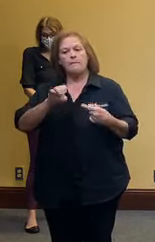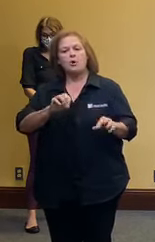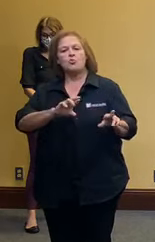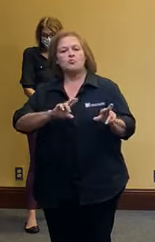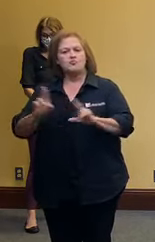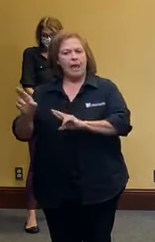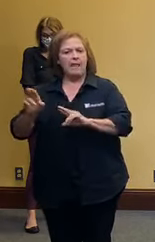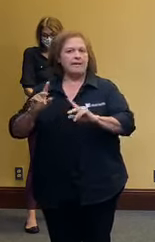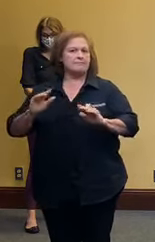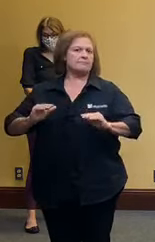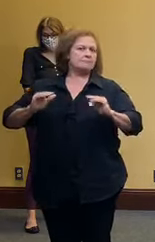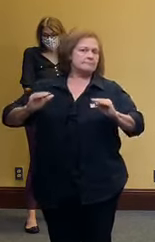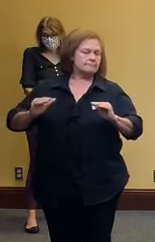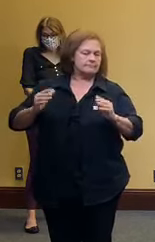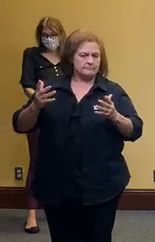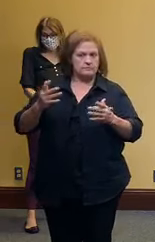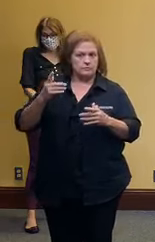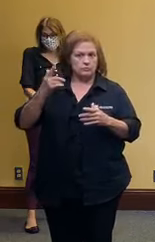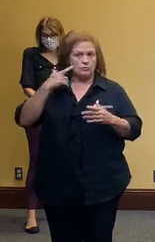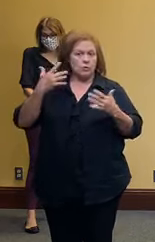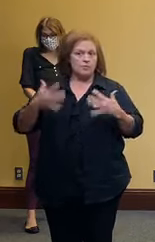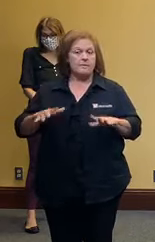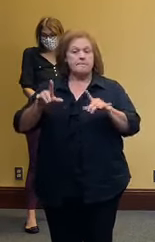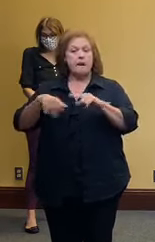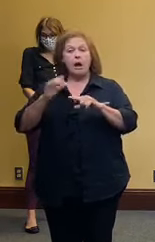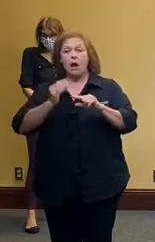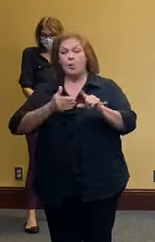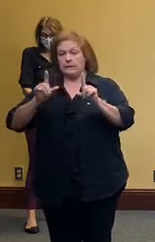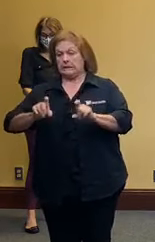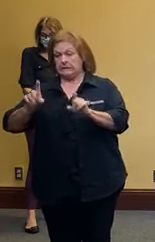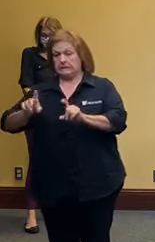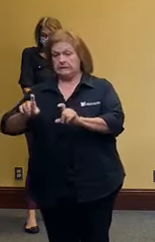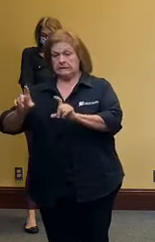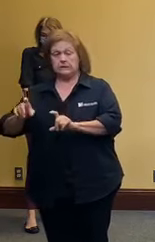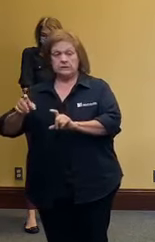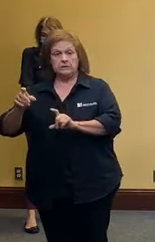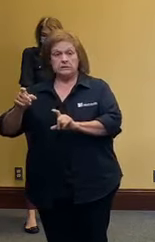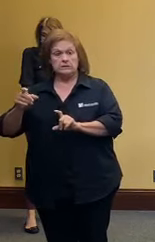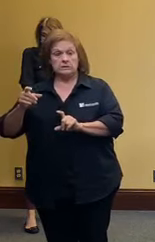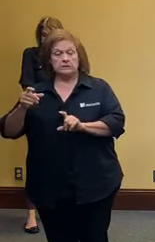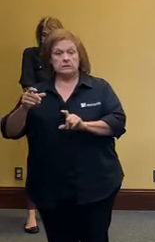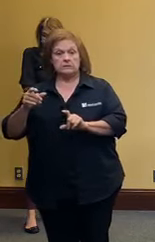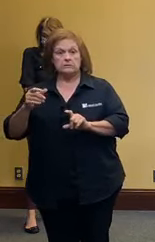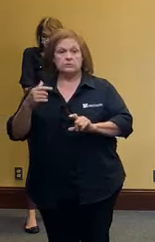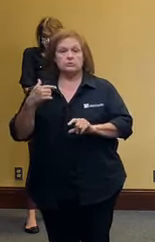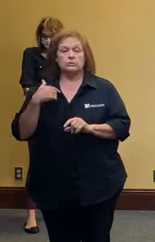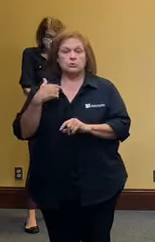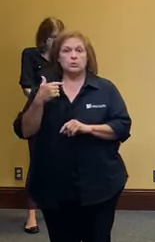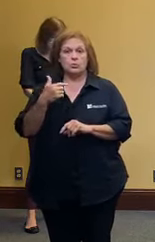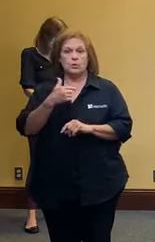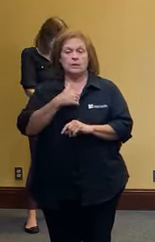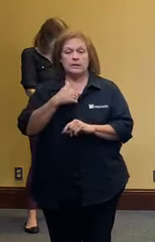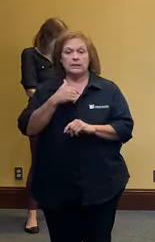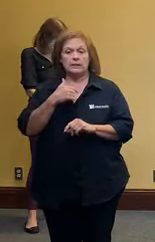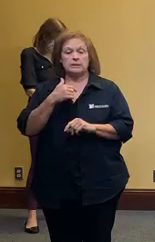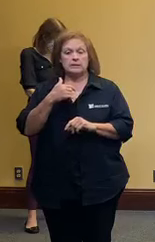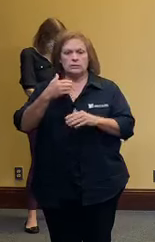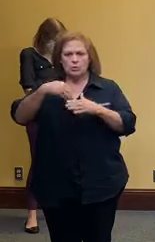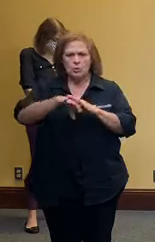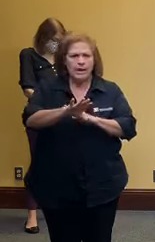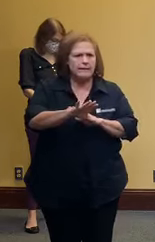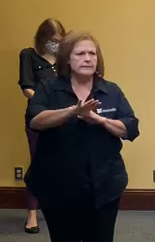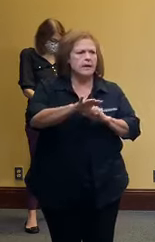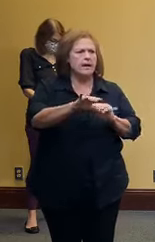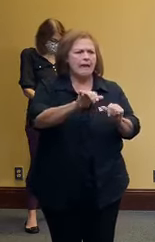it's the testing capacity which you've heard a lot about that and even as we have kind of gone even deeper uh into communities and